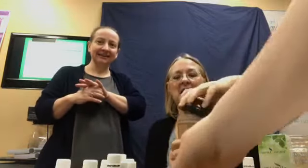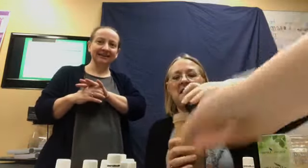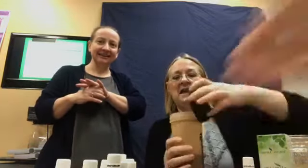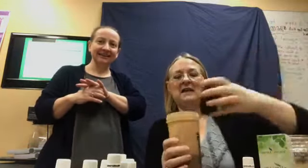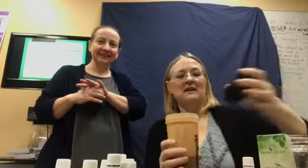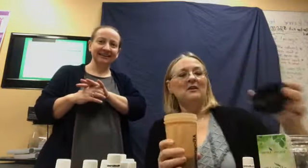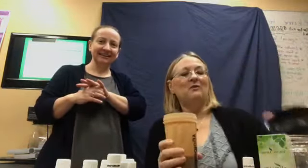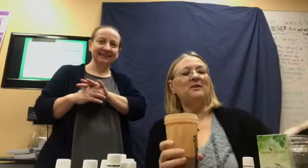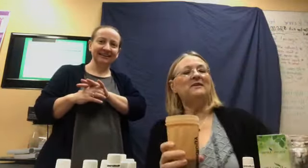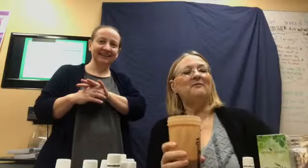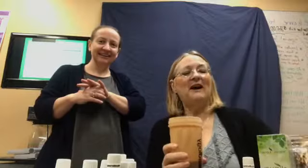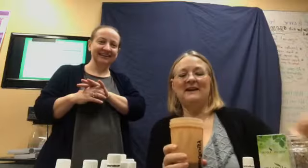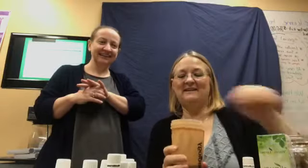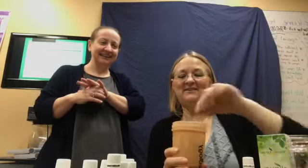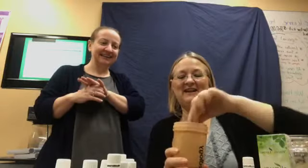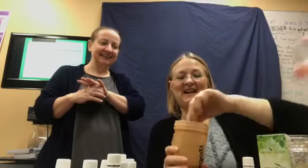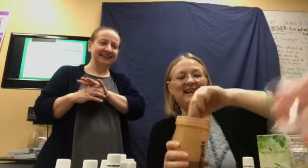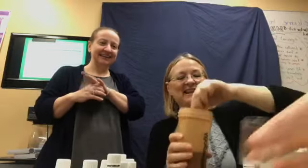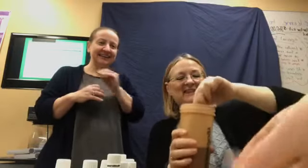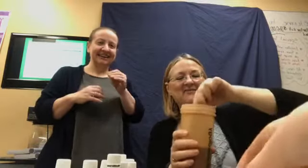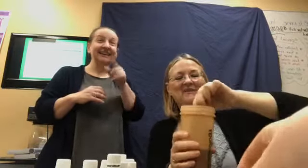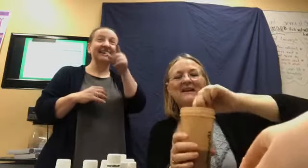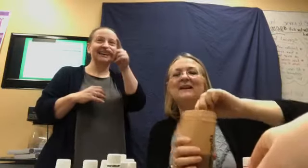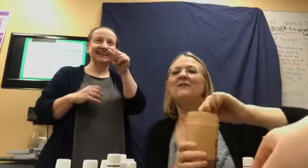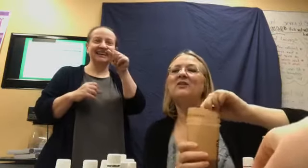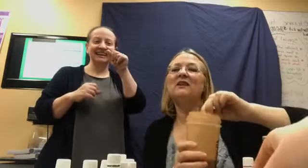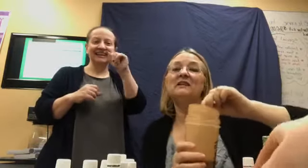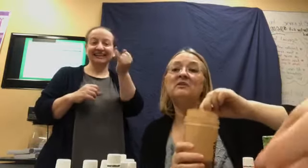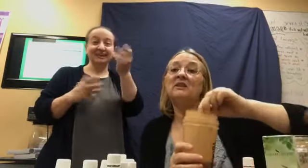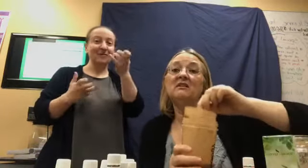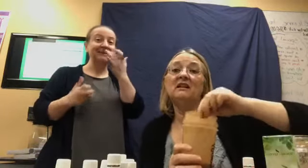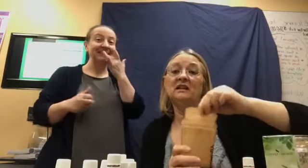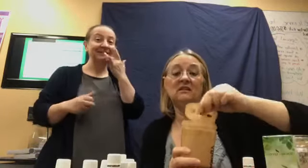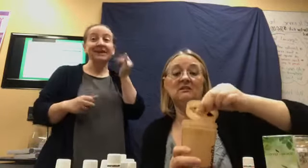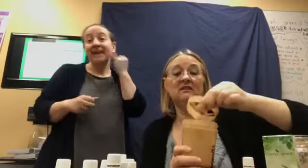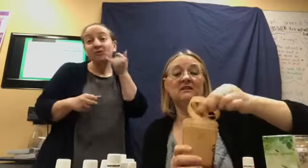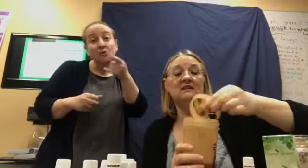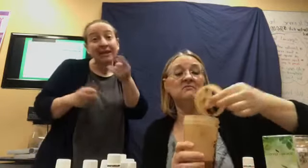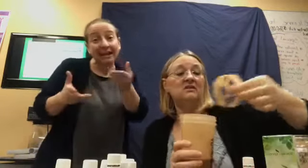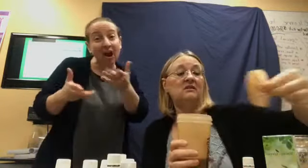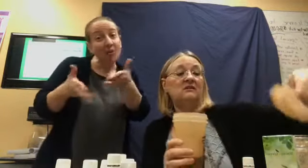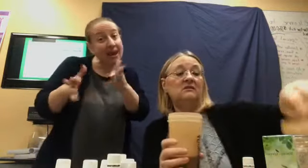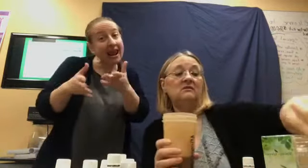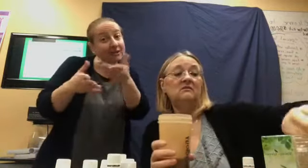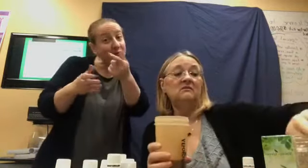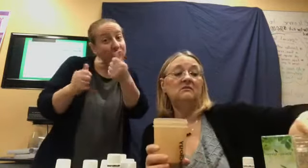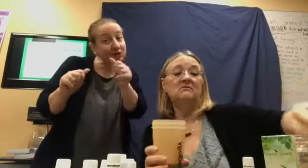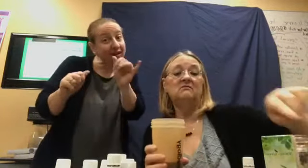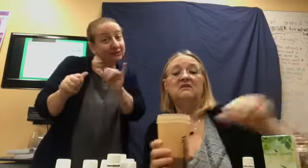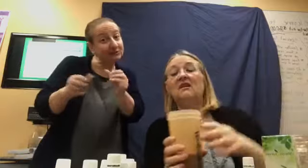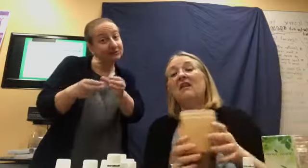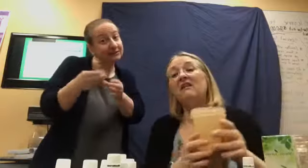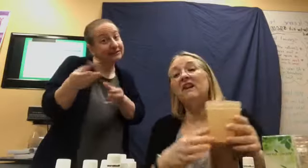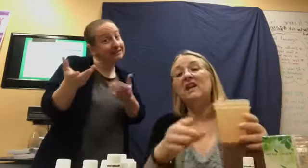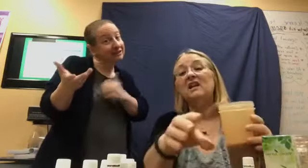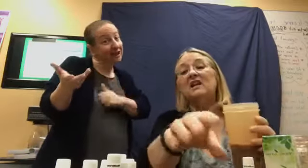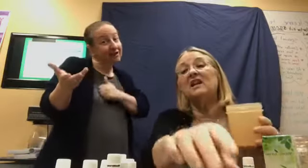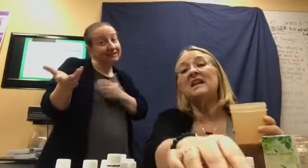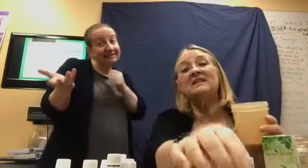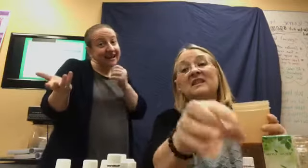And, would you want to try a little bit? If you guys were here, I'd let you try some, too. Sorry. Can't send